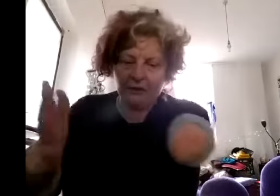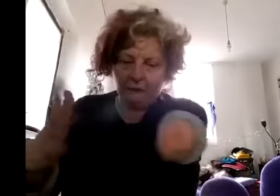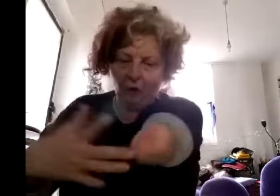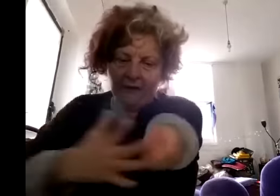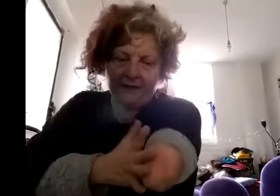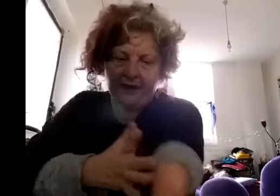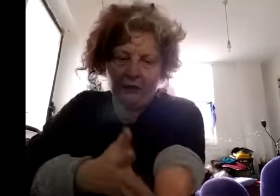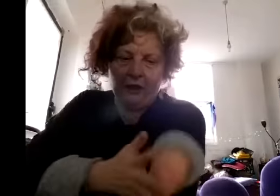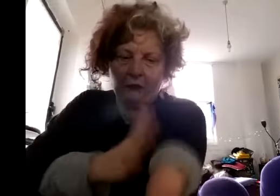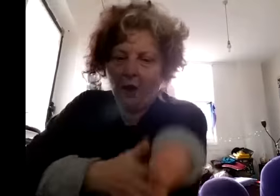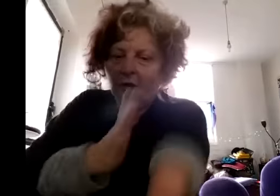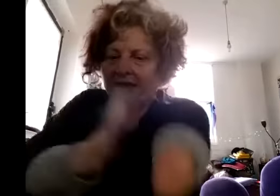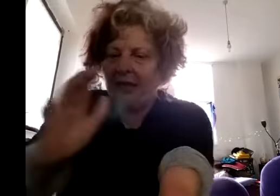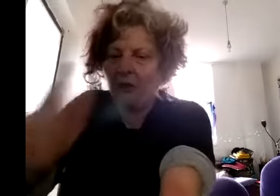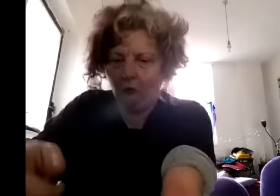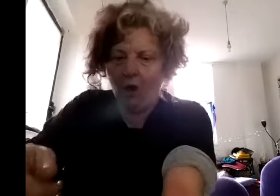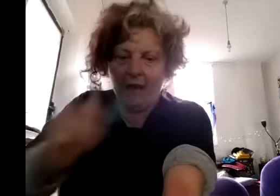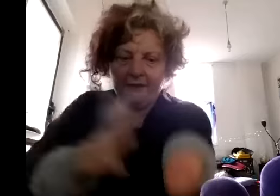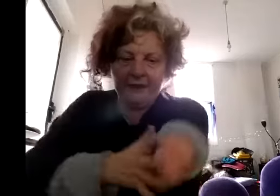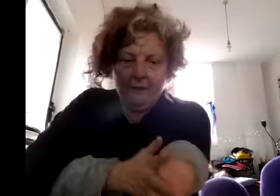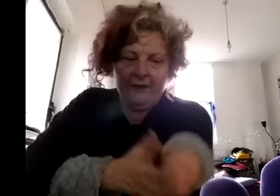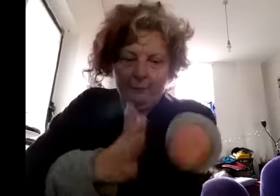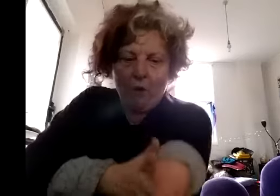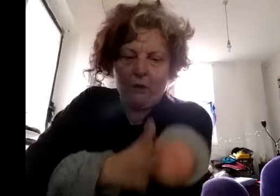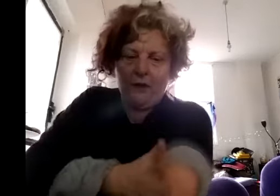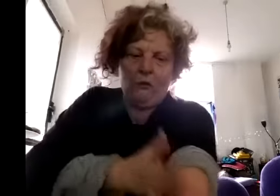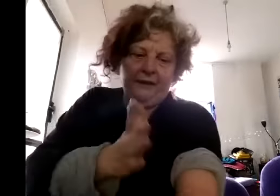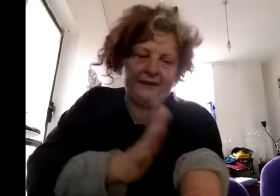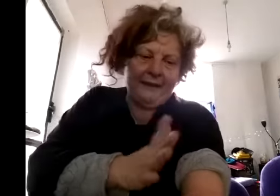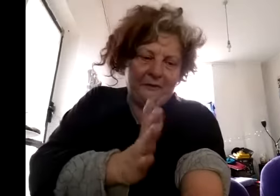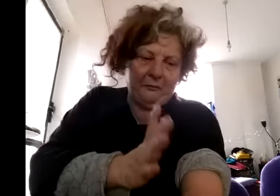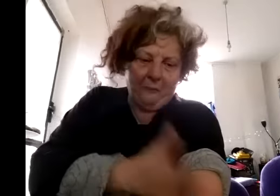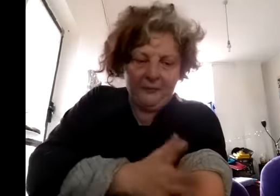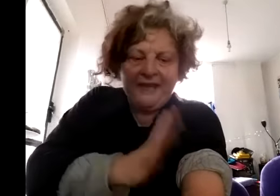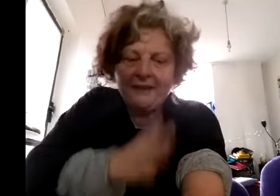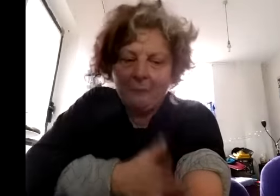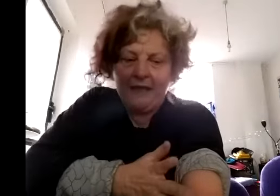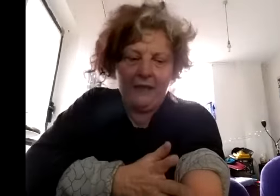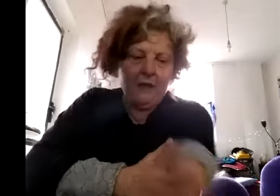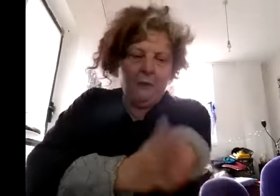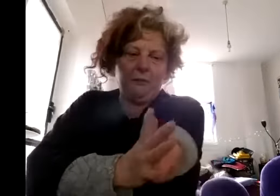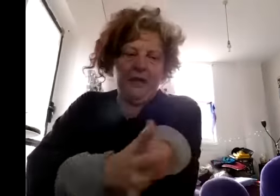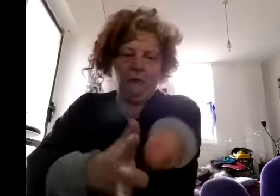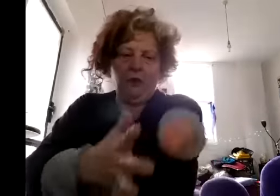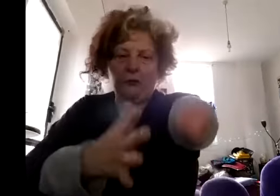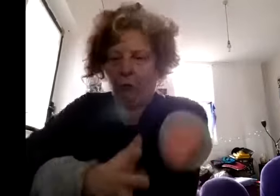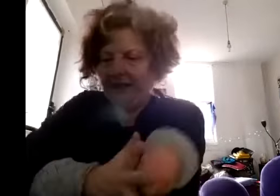you've got this age range i would say you're right that the bulk of our audience tend to tend to be between you know 20